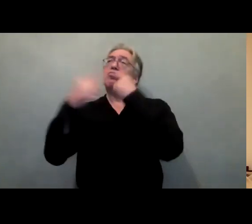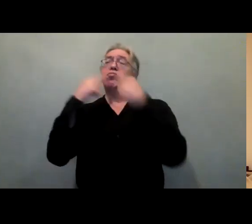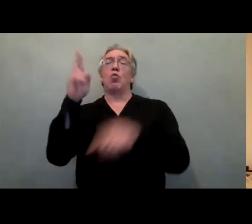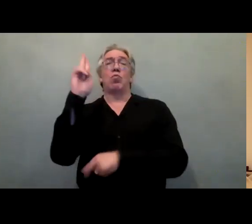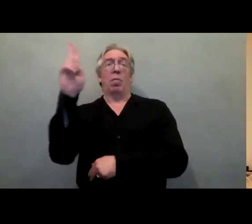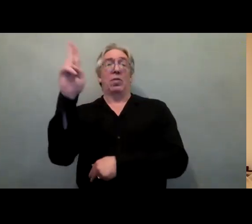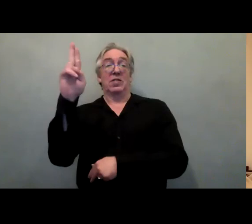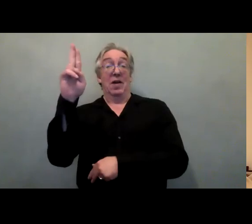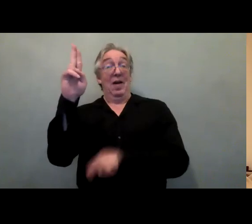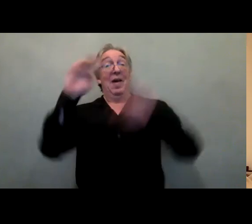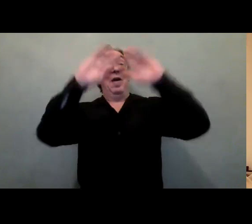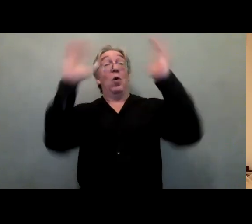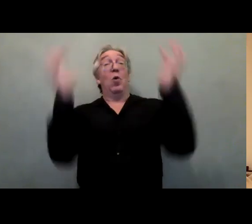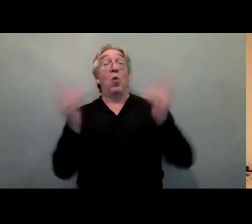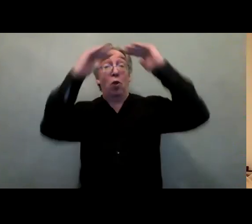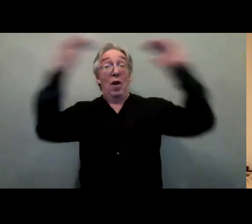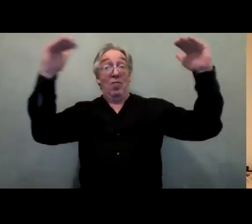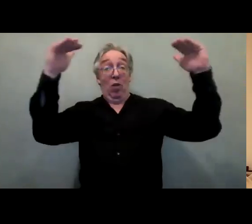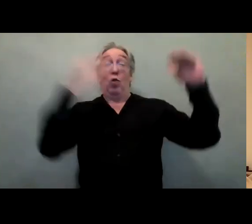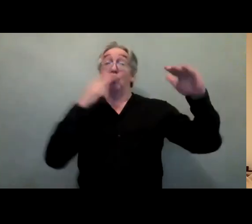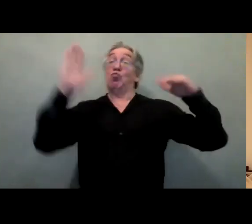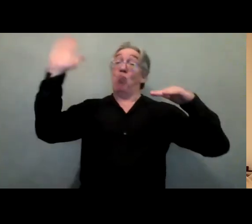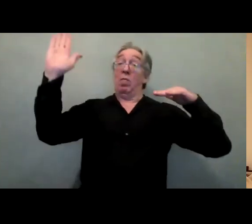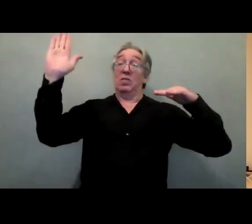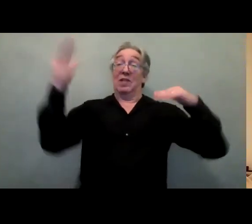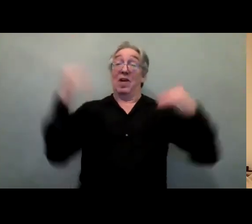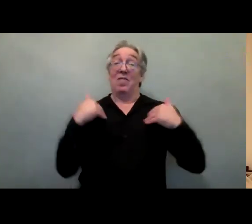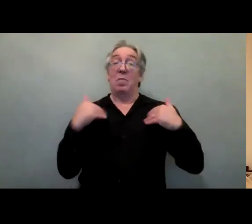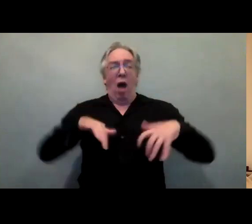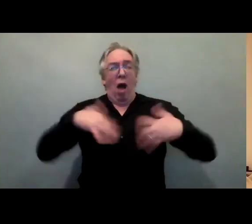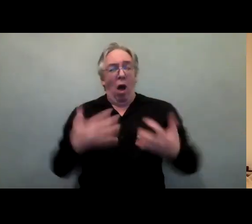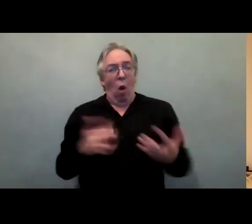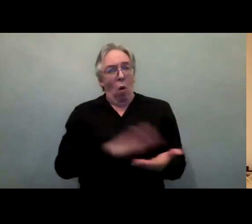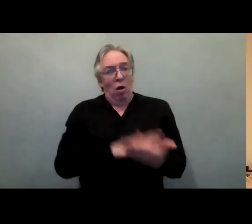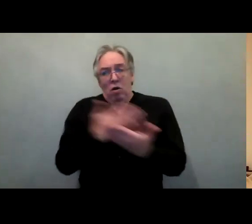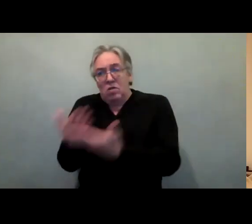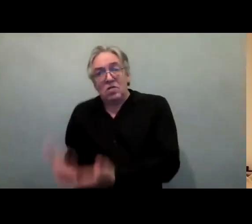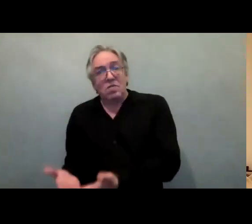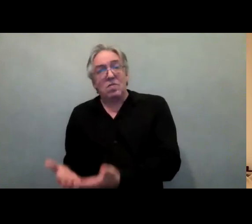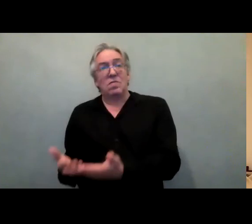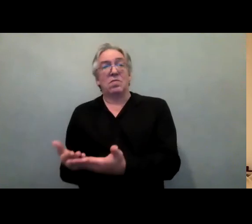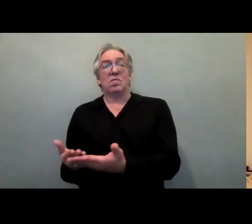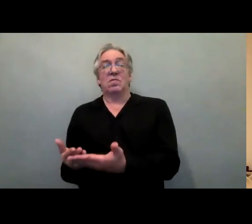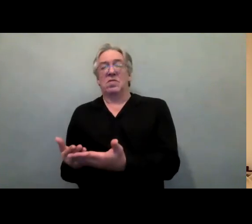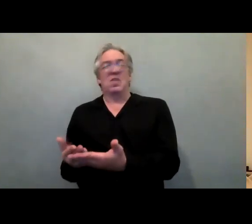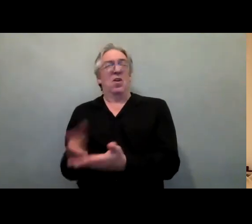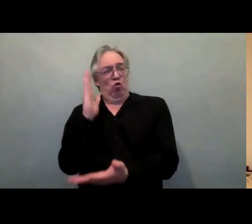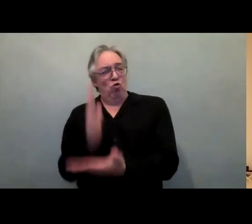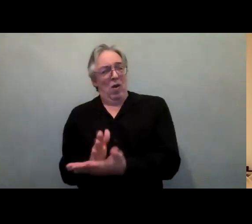level to the real change that our people with disabilities are